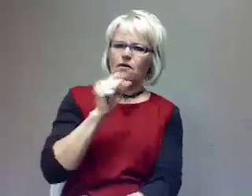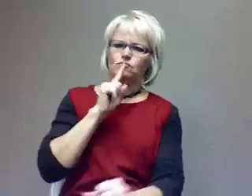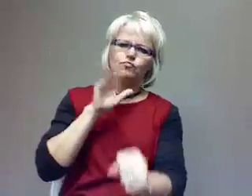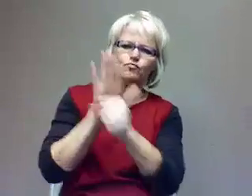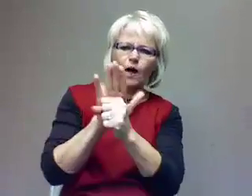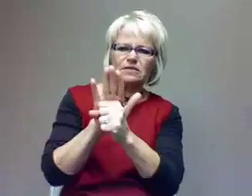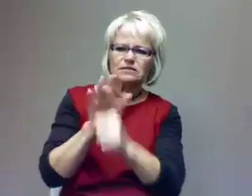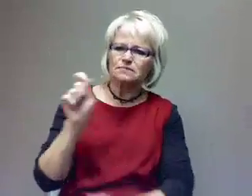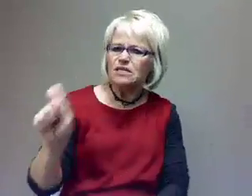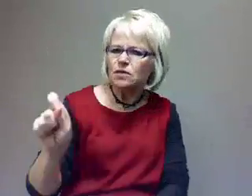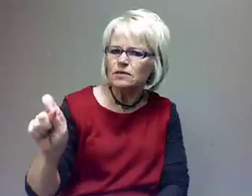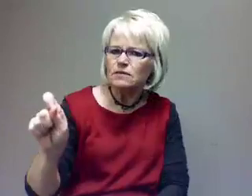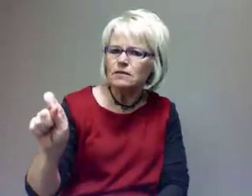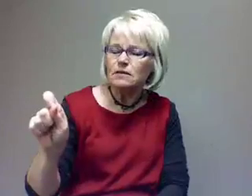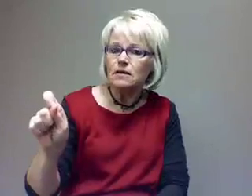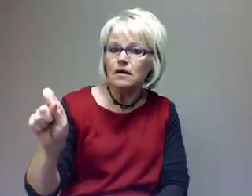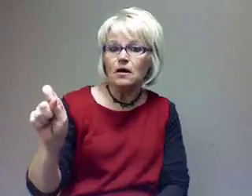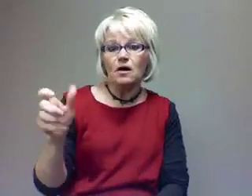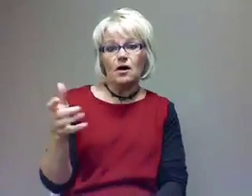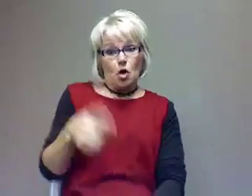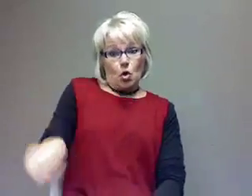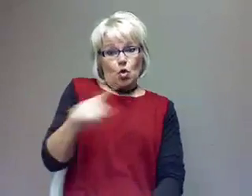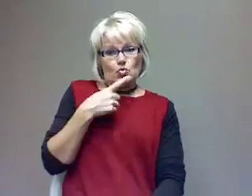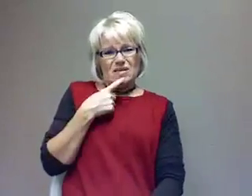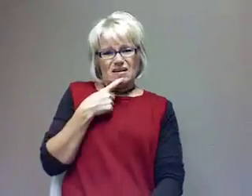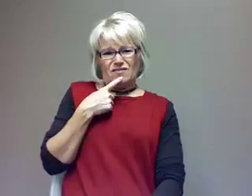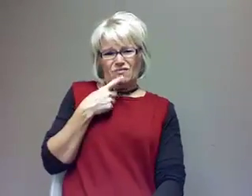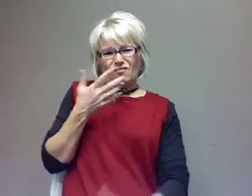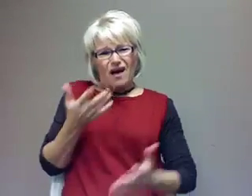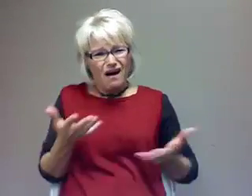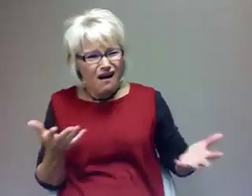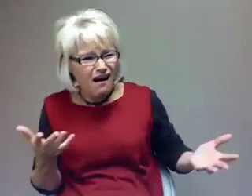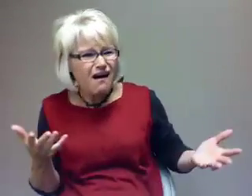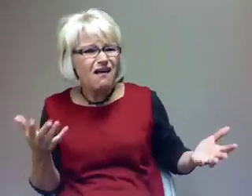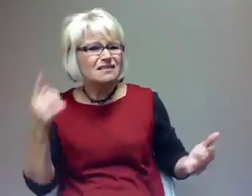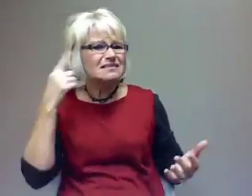And you say, Well man, that sounds good. But how do I know that's true in my life right now, Louis?